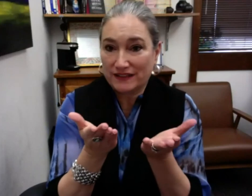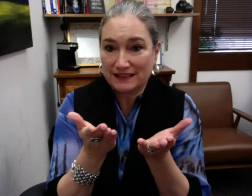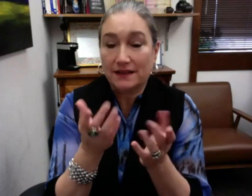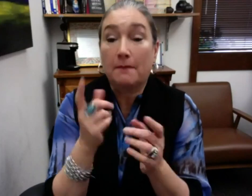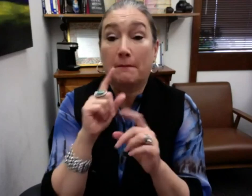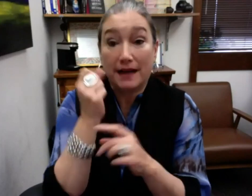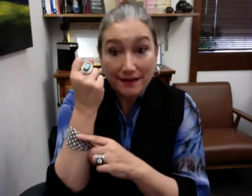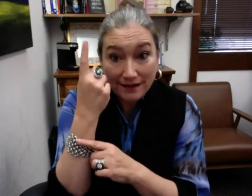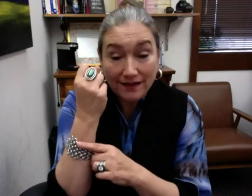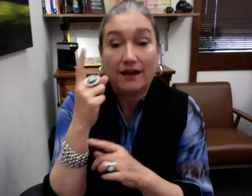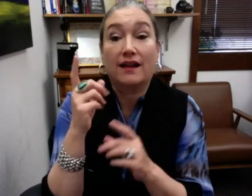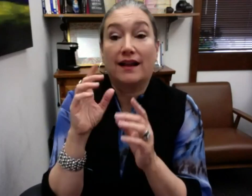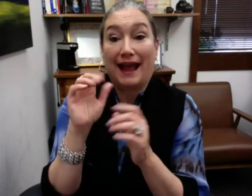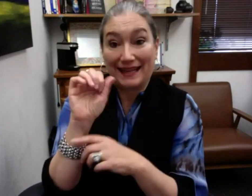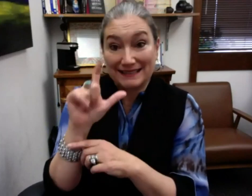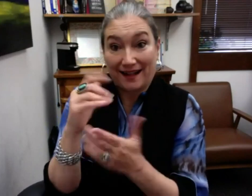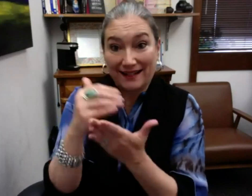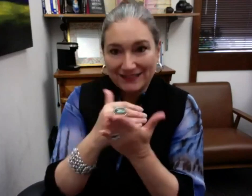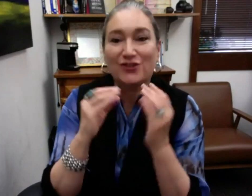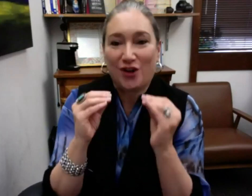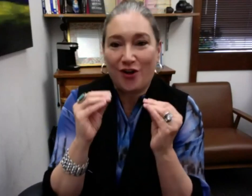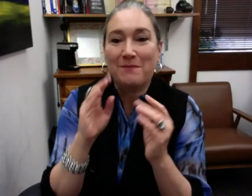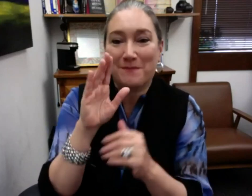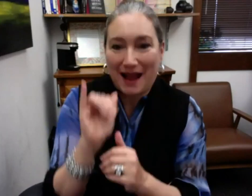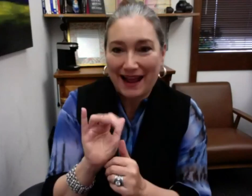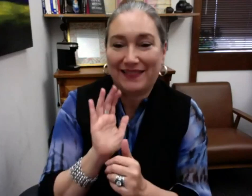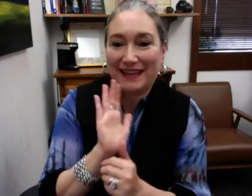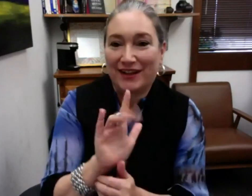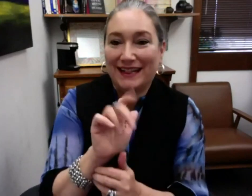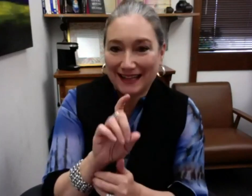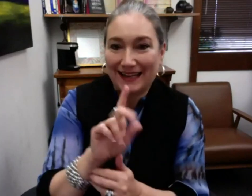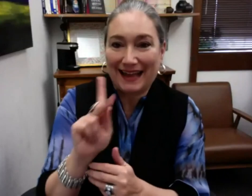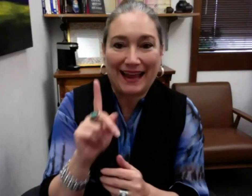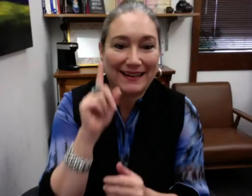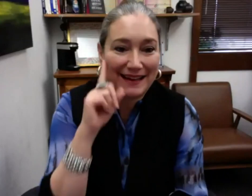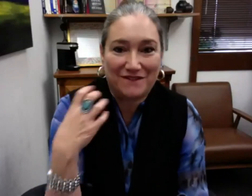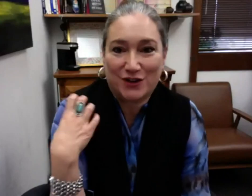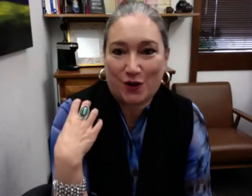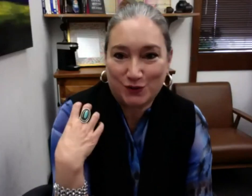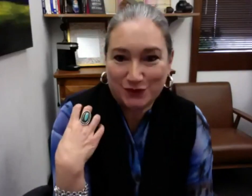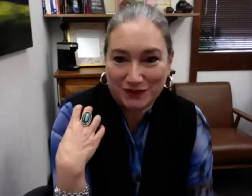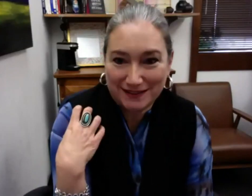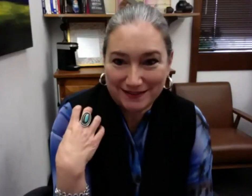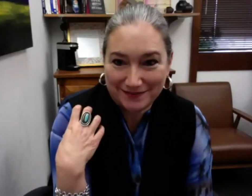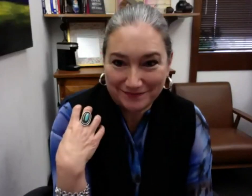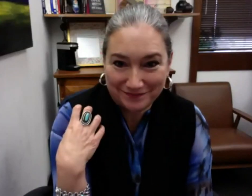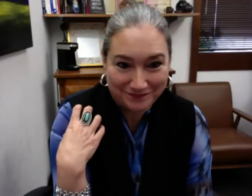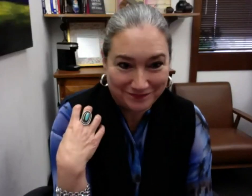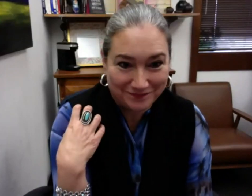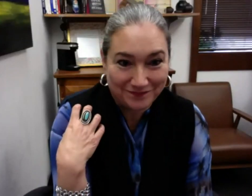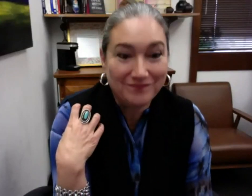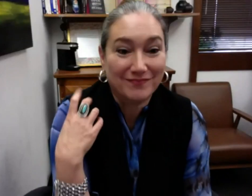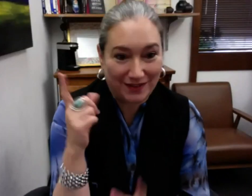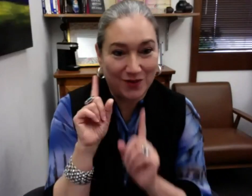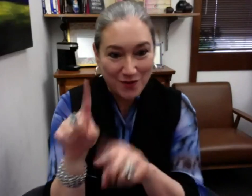actually not a part of the K family services, but the ASL lessons are taught by lead K Deaf coaches.